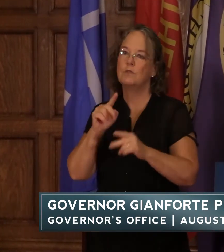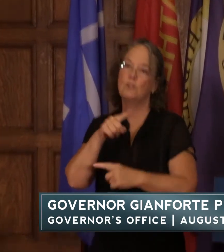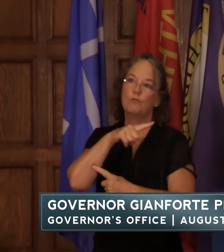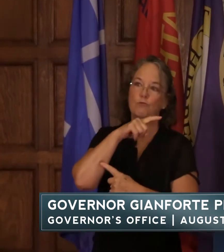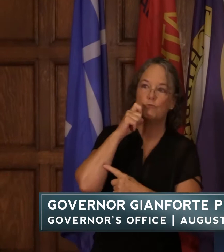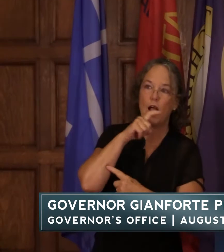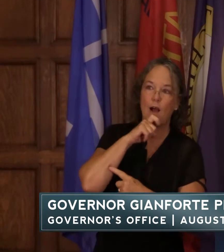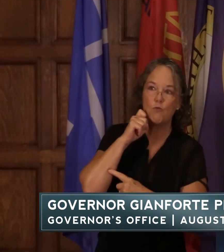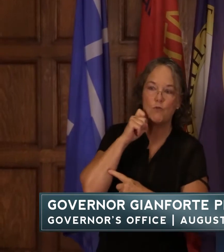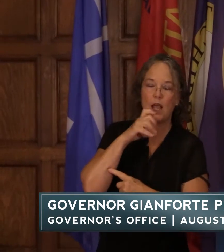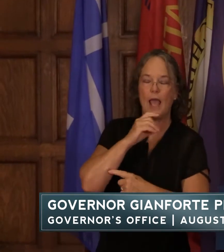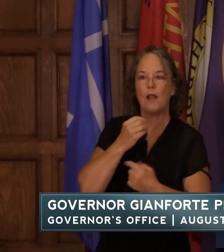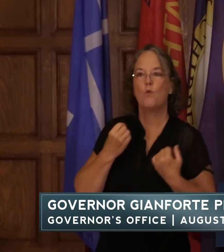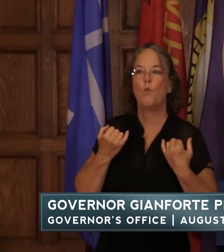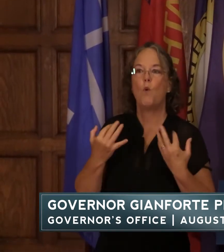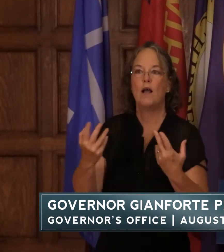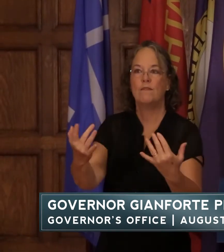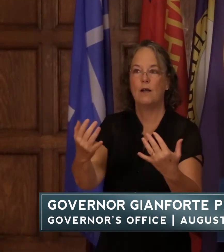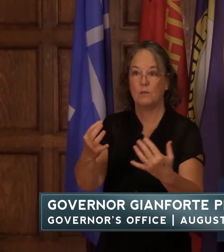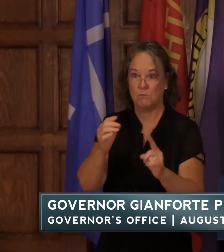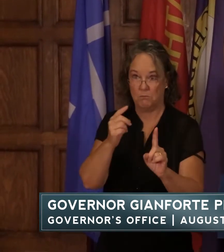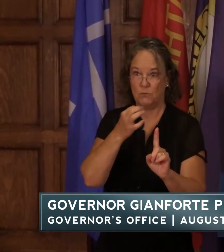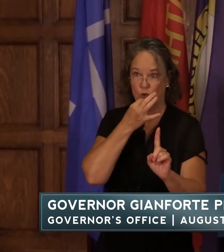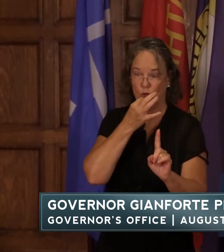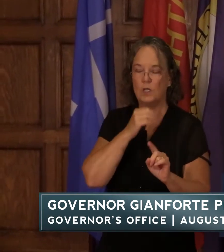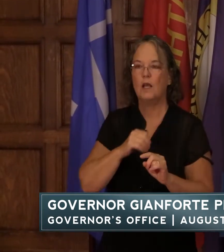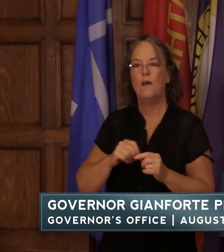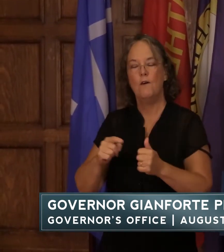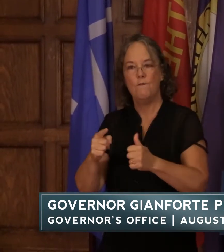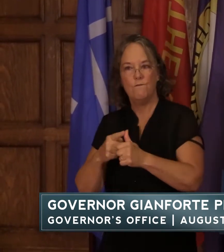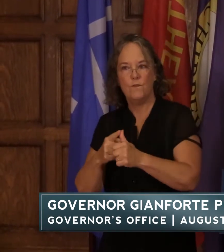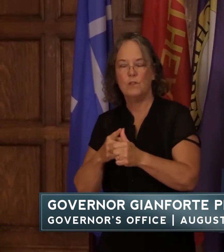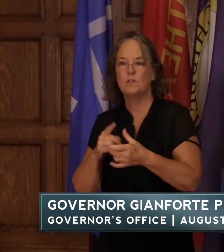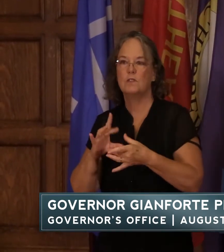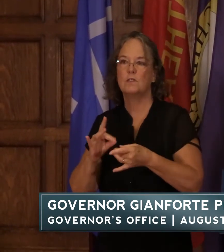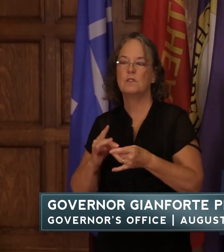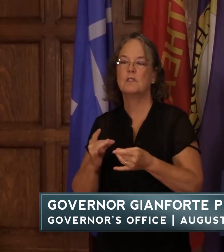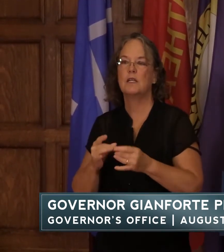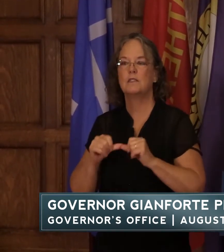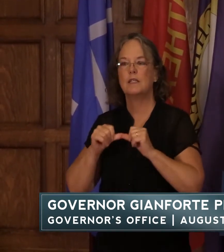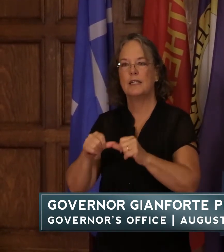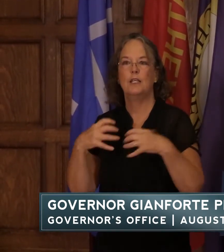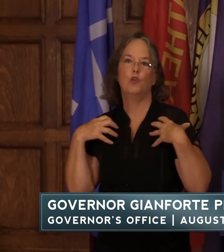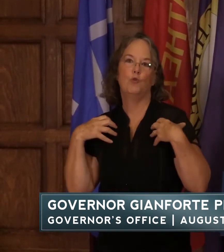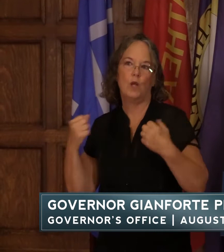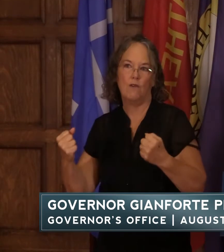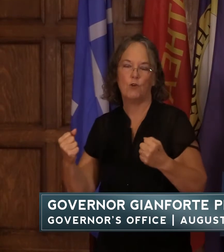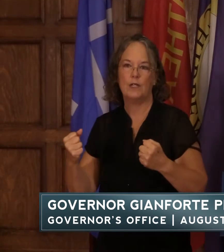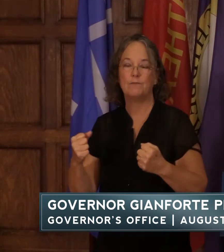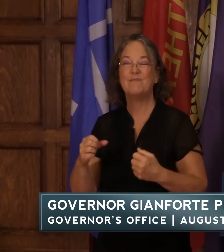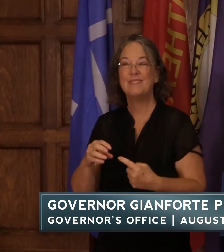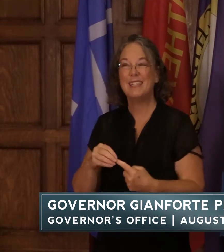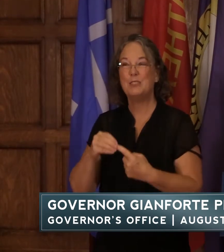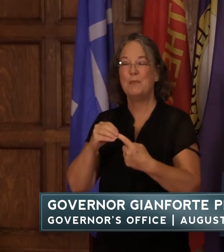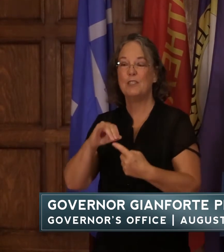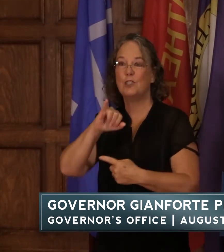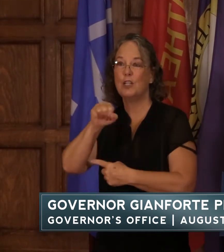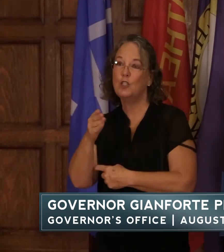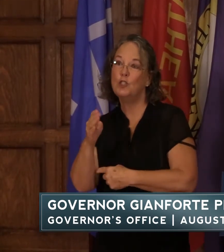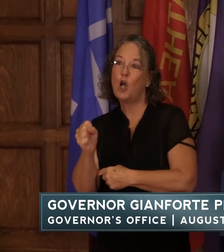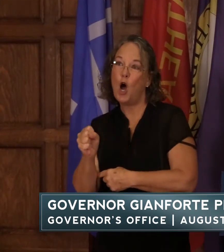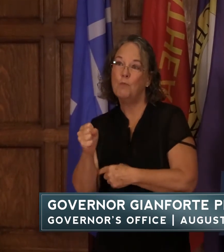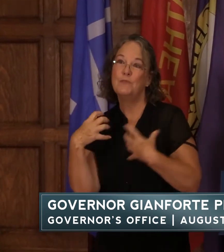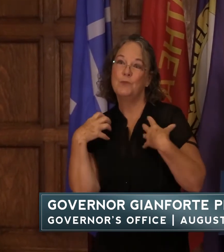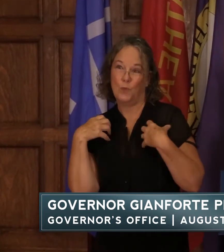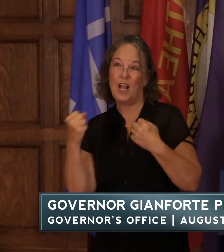and wildfires soon let me talk first about our continued recovery particularly our jobs recovery